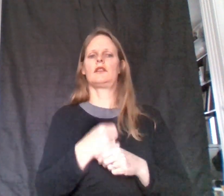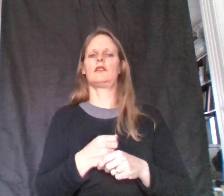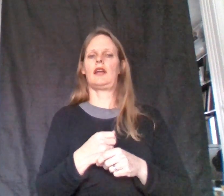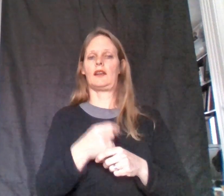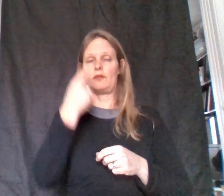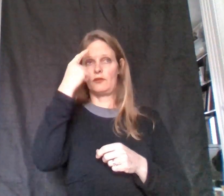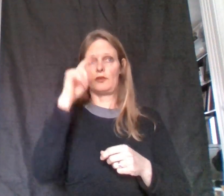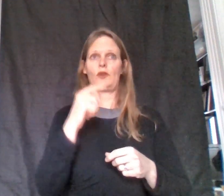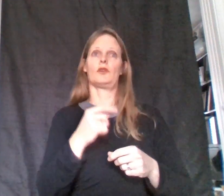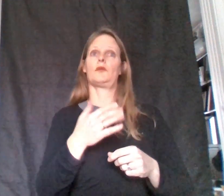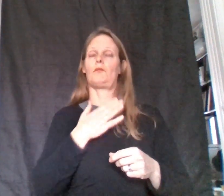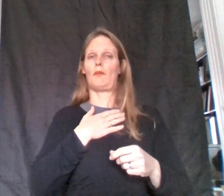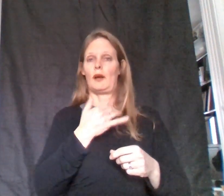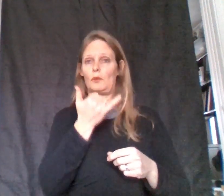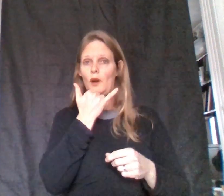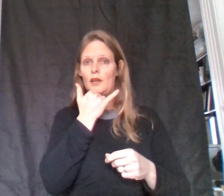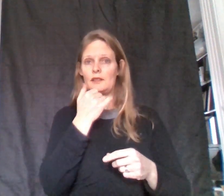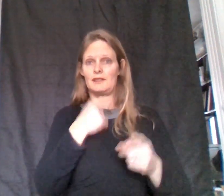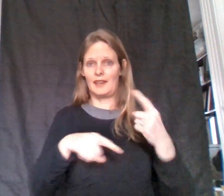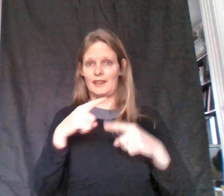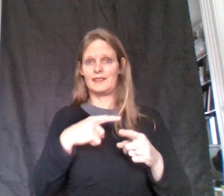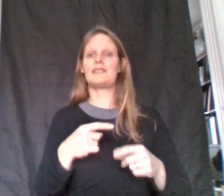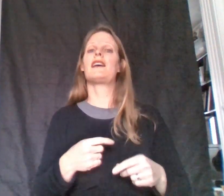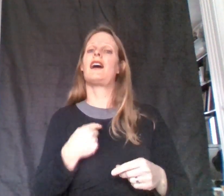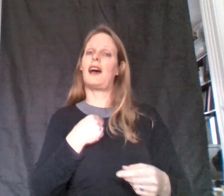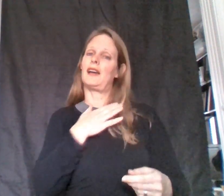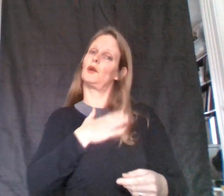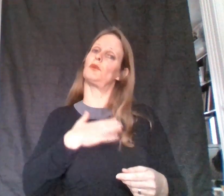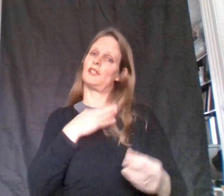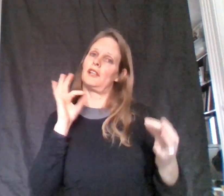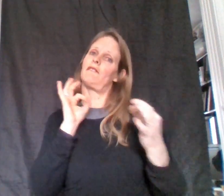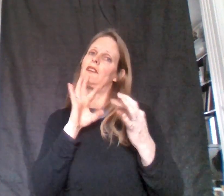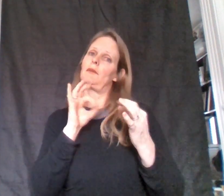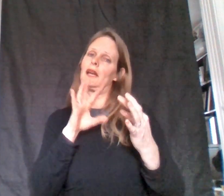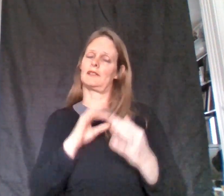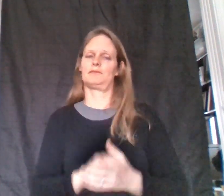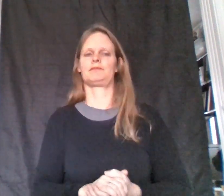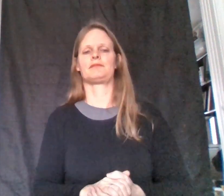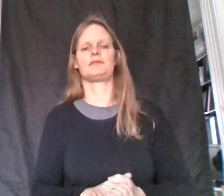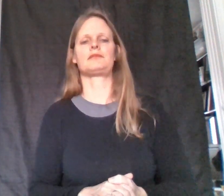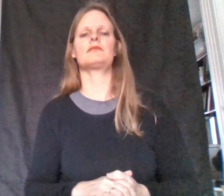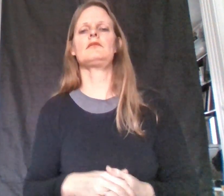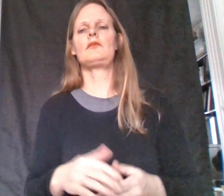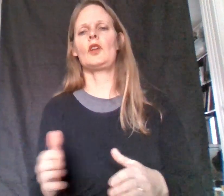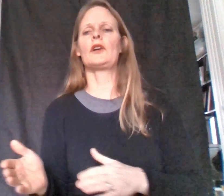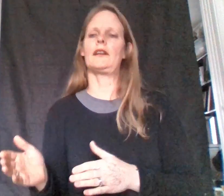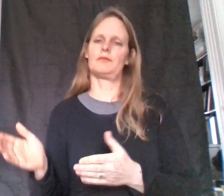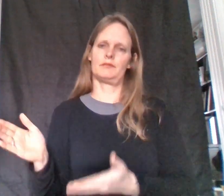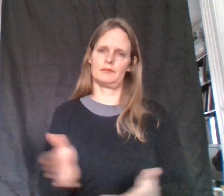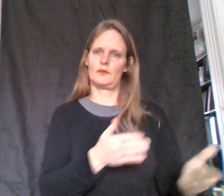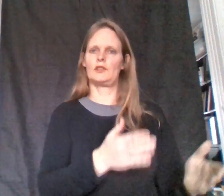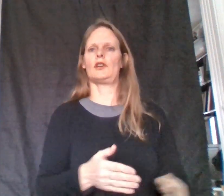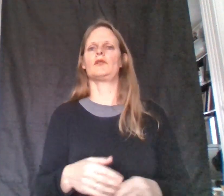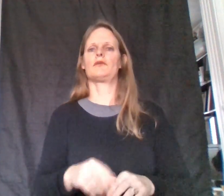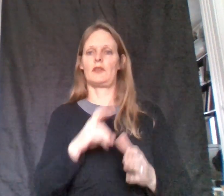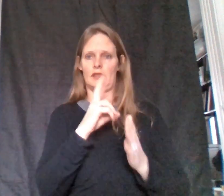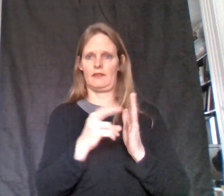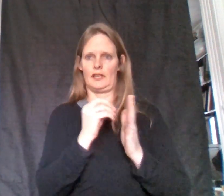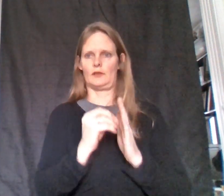And for my wrong signs, I appreciate feedback. OK, so the video.